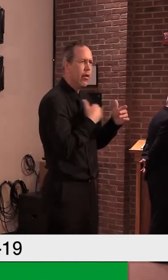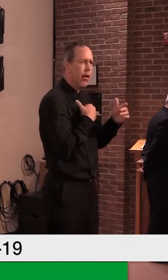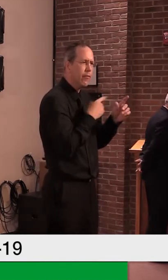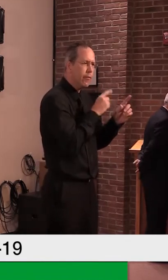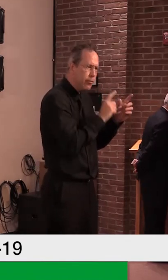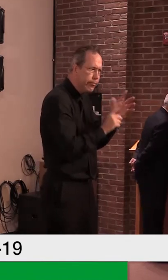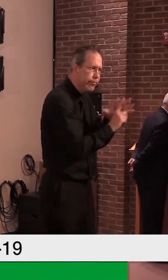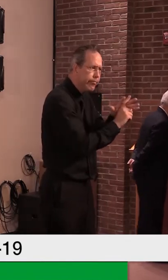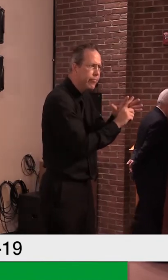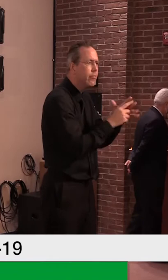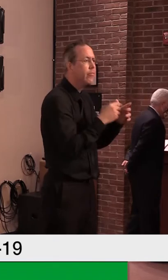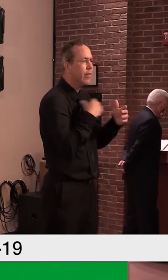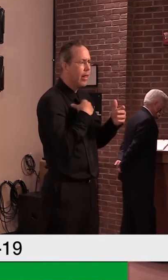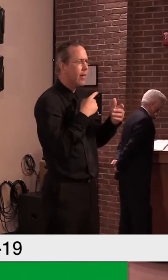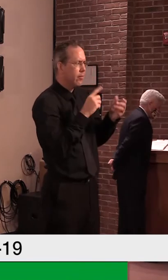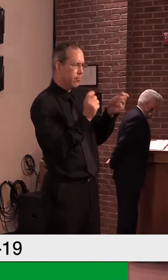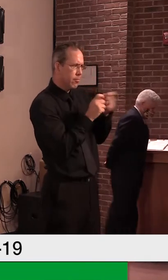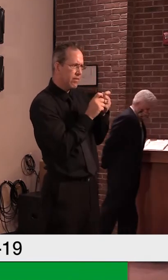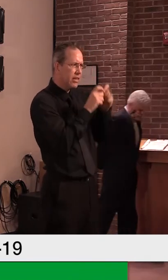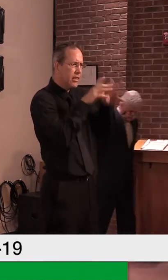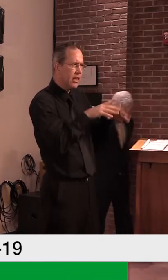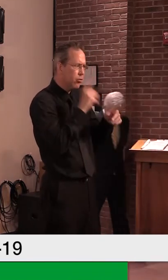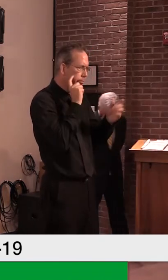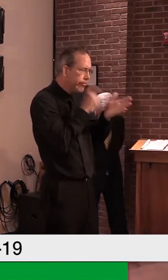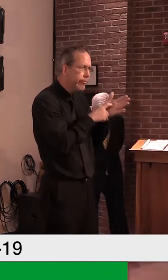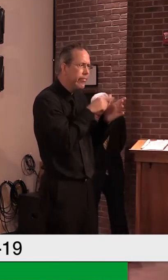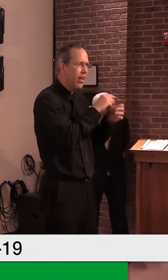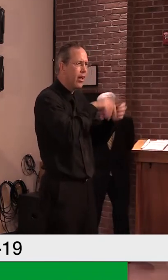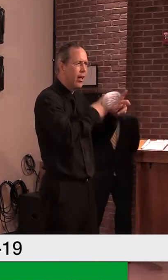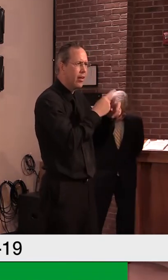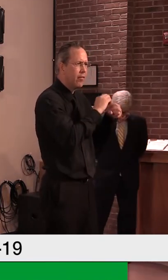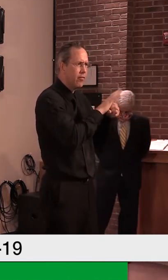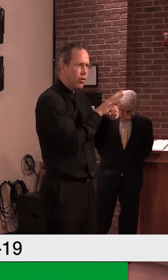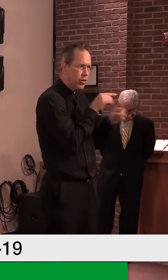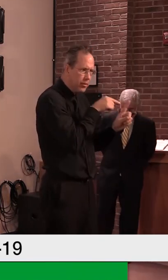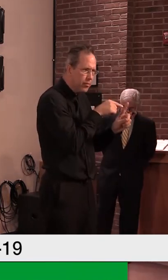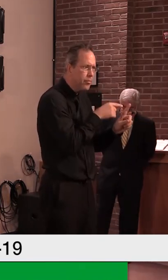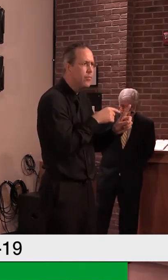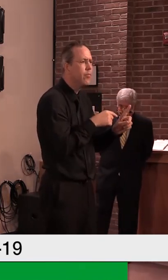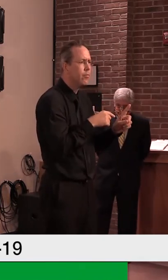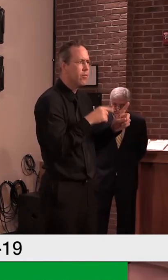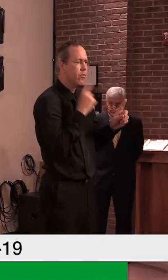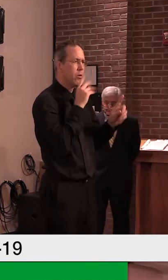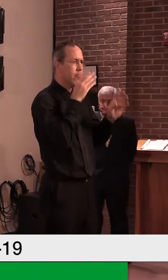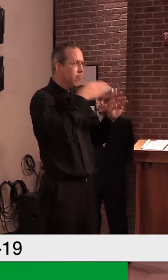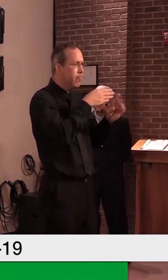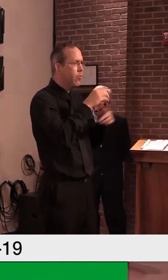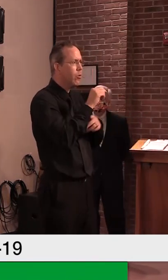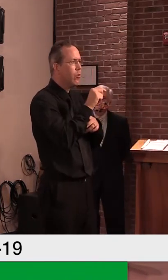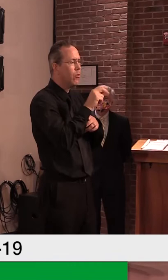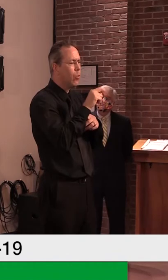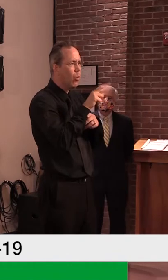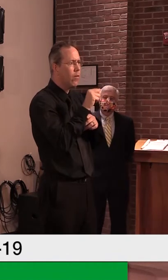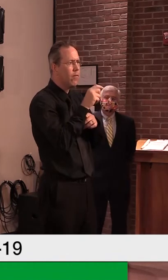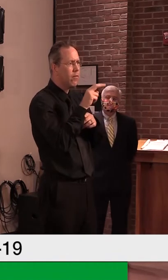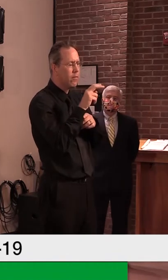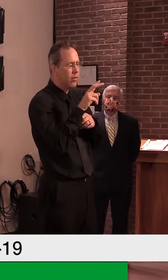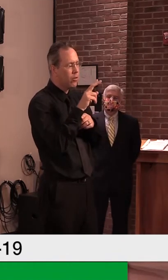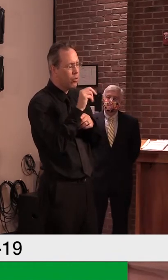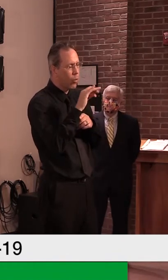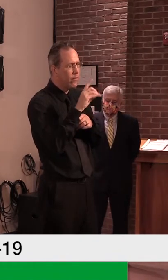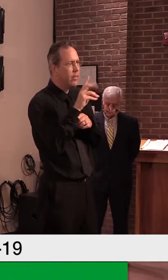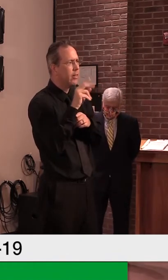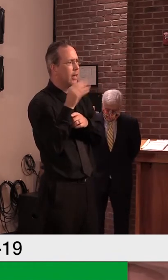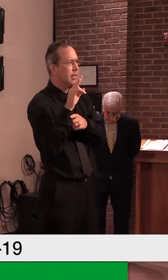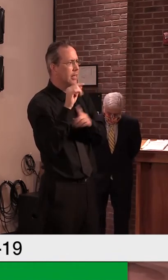actually are infected with another coronavirus. So the higher the specificity, the more likelihood that the